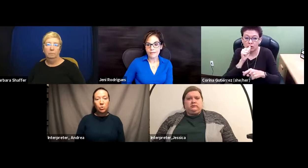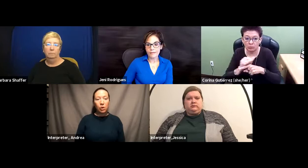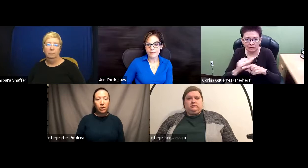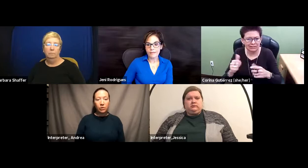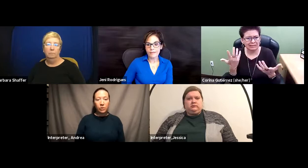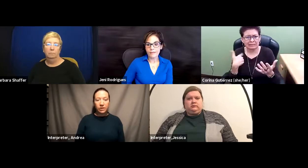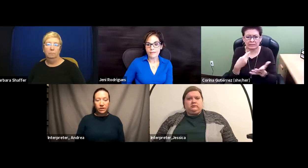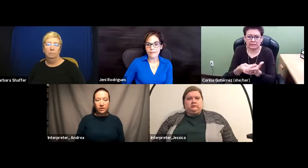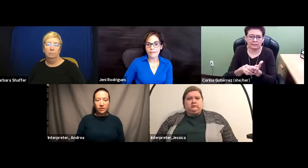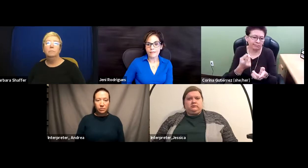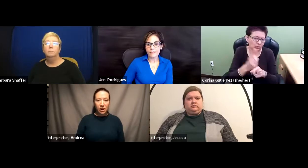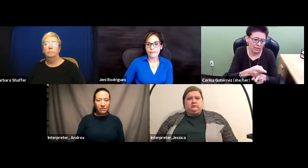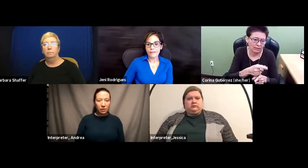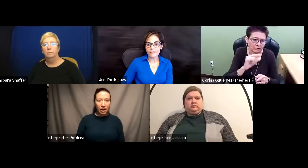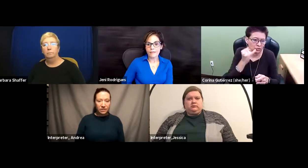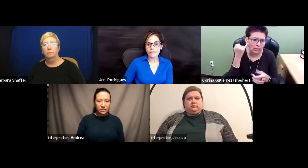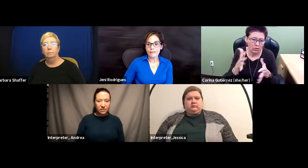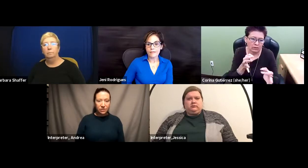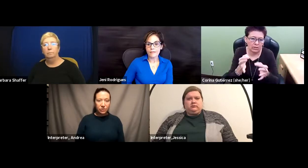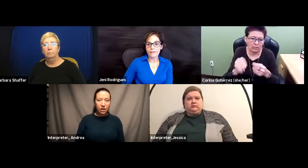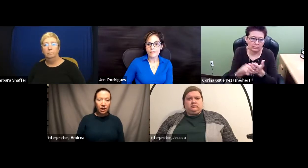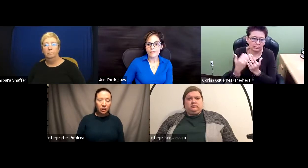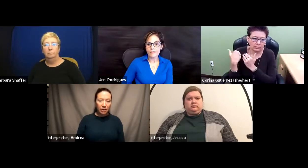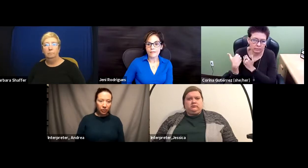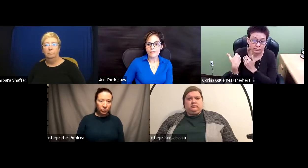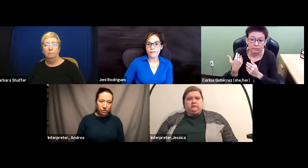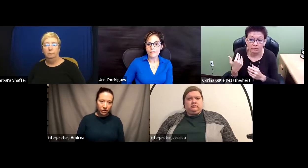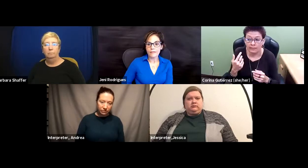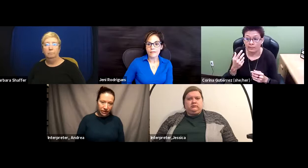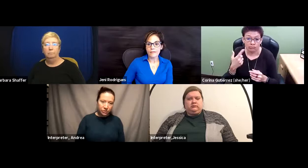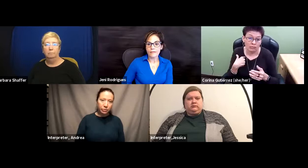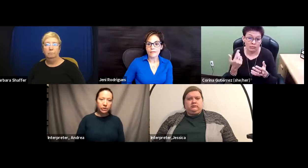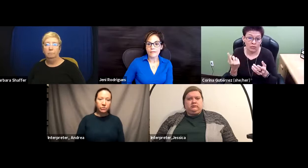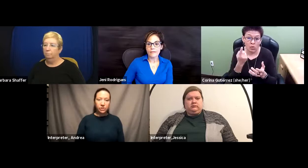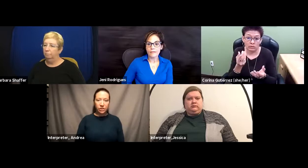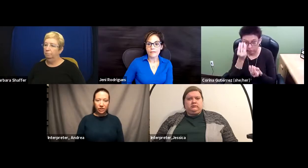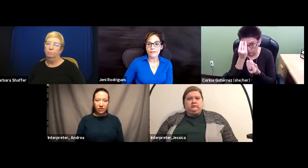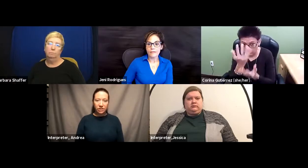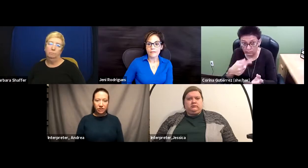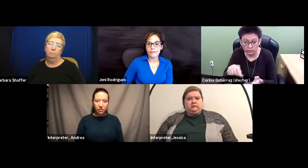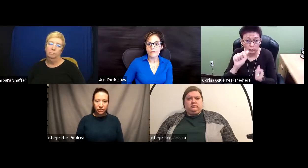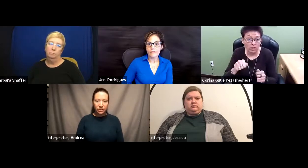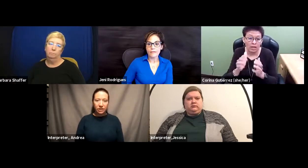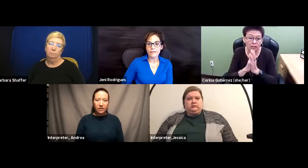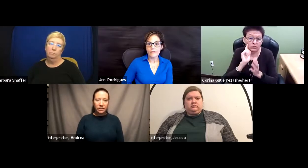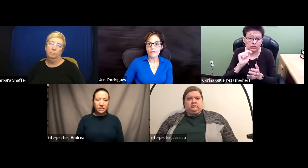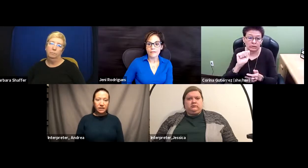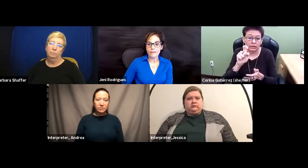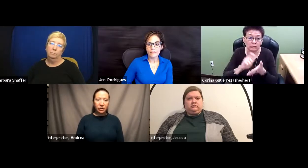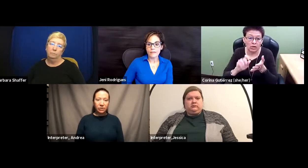work within these private practices to talk about the financial burden, which Jenny already touched on, and to let them know